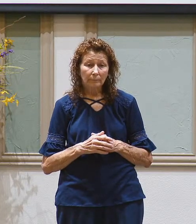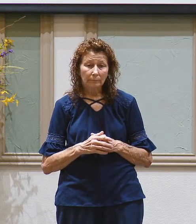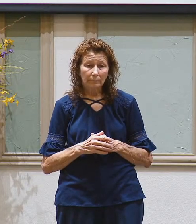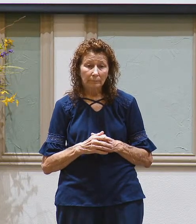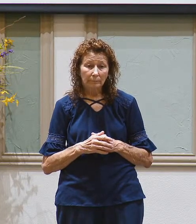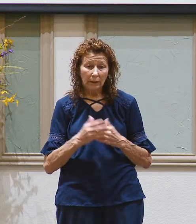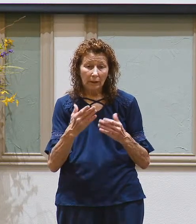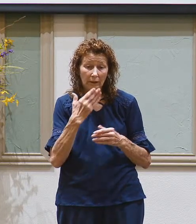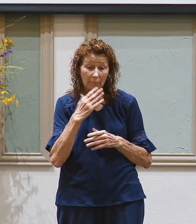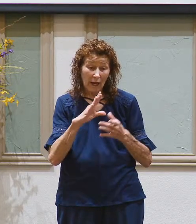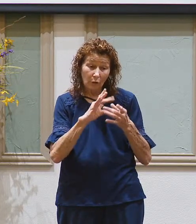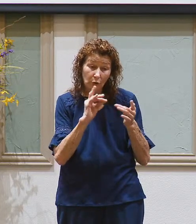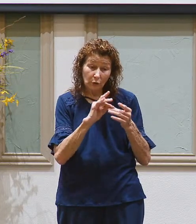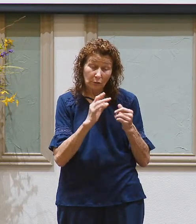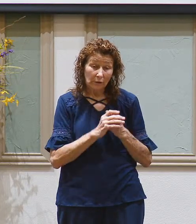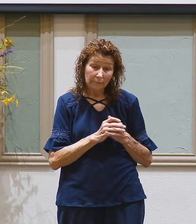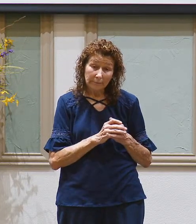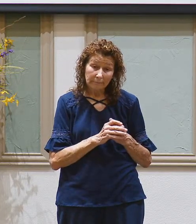here's the bad news